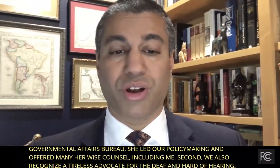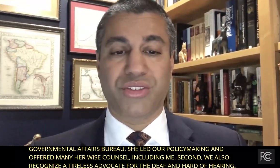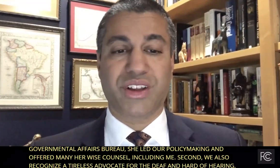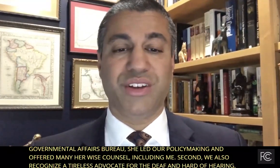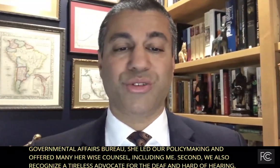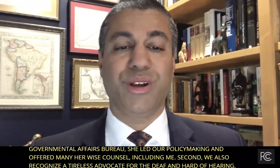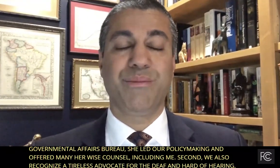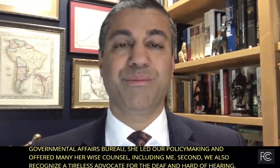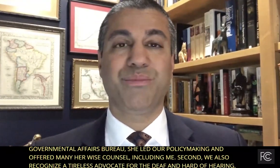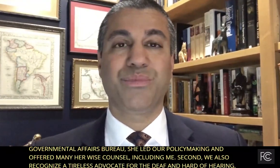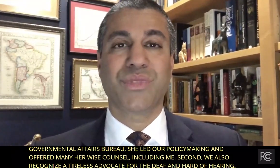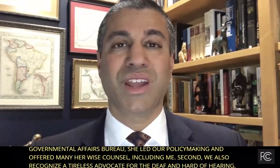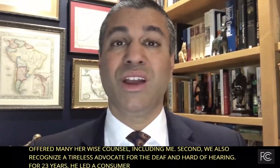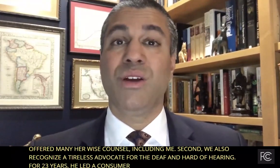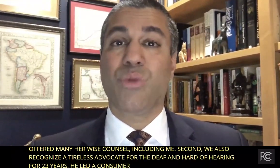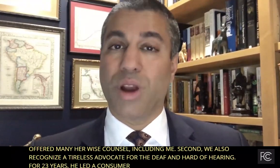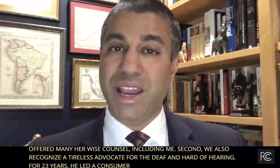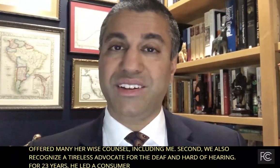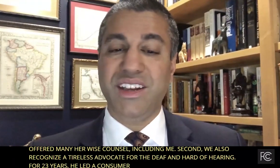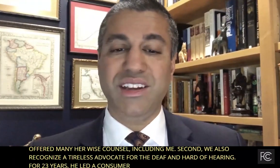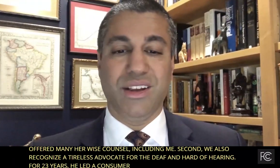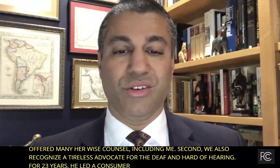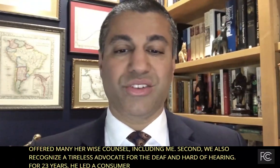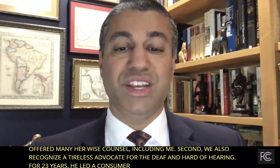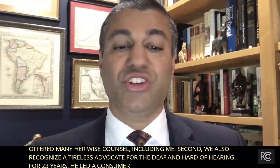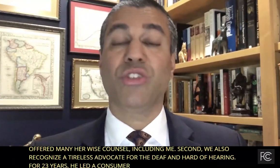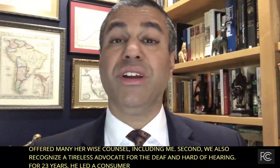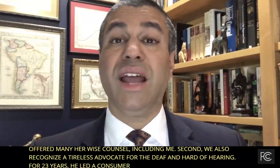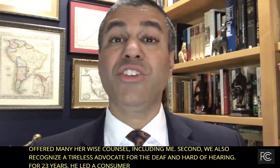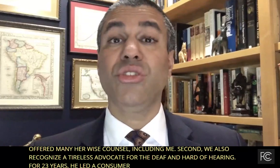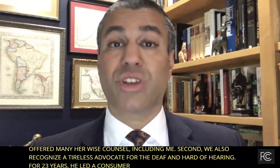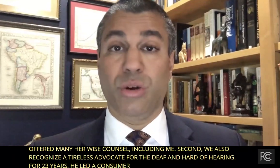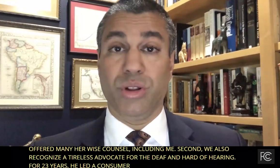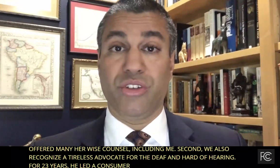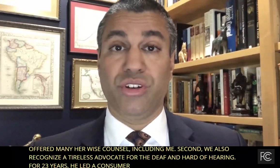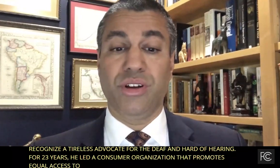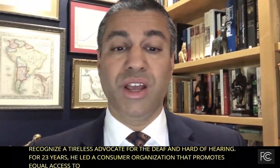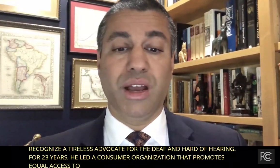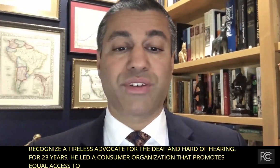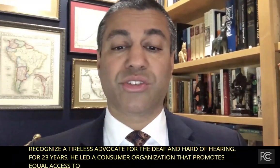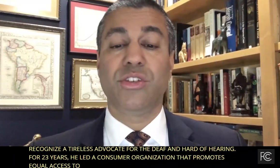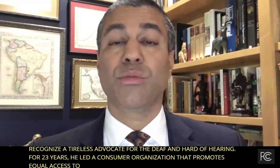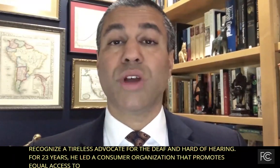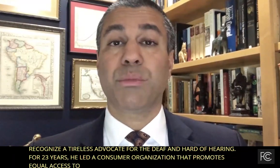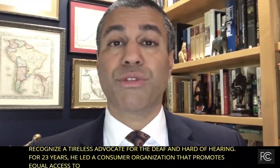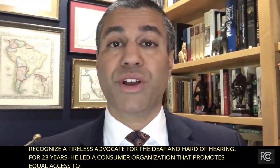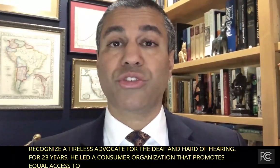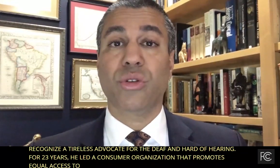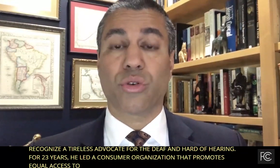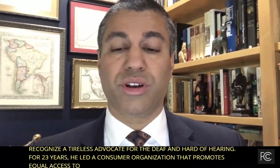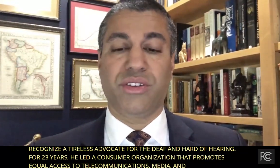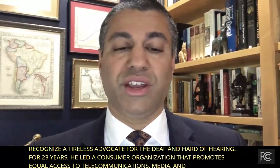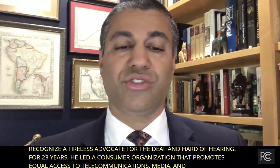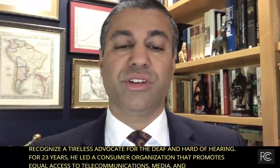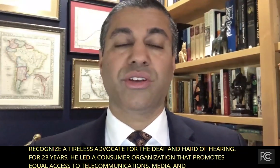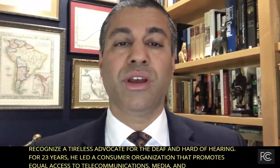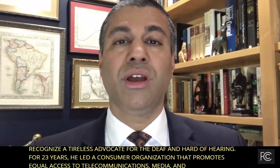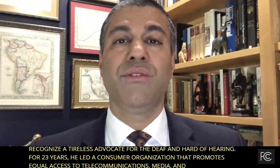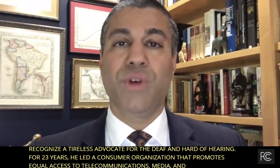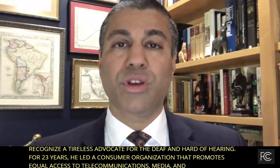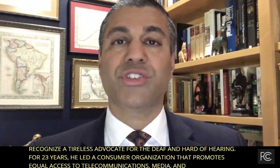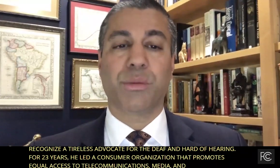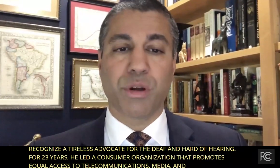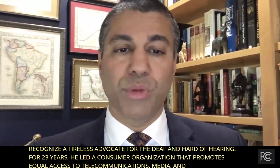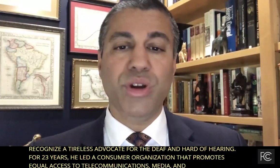consumers across the country. For 18 years, he chaired a national coalition of consumer and professional organizations